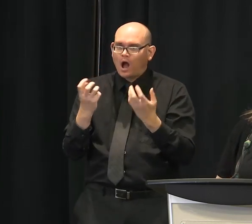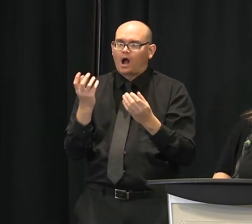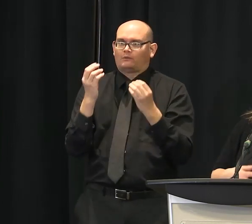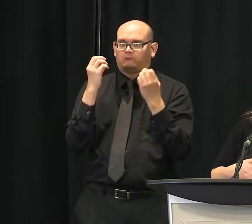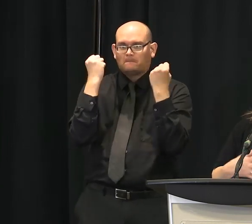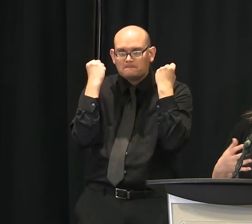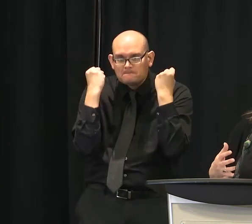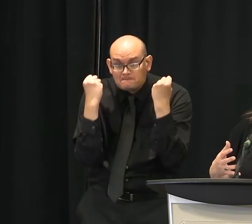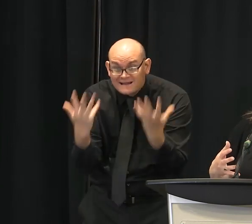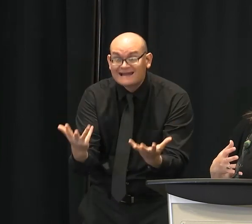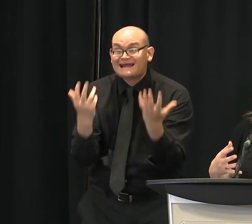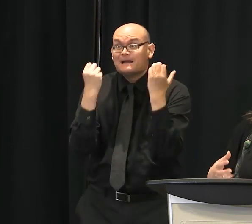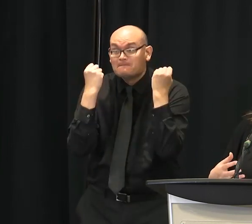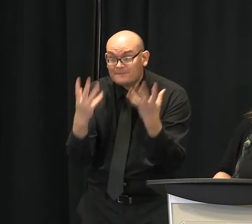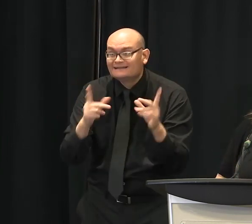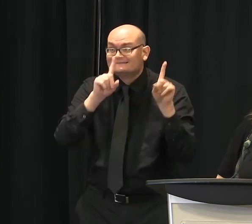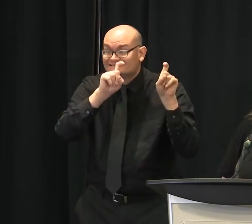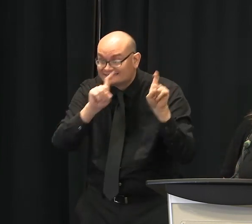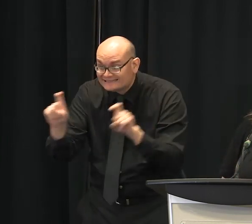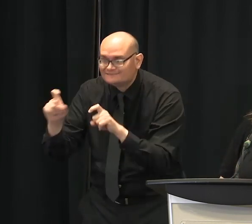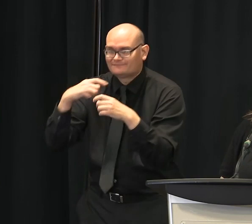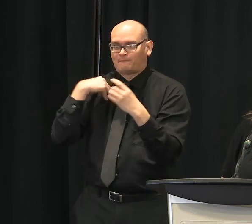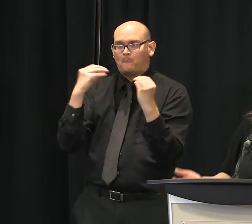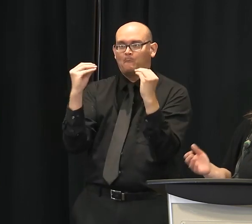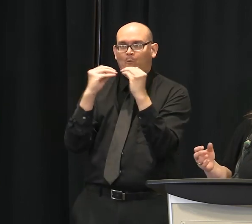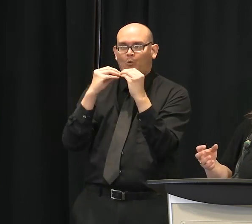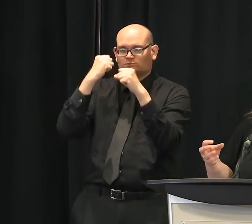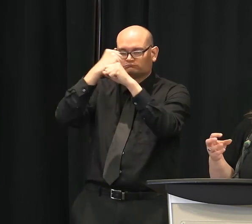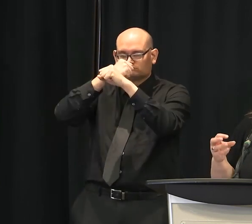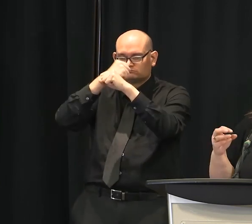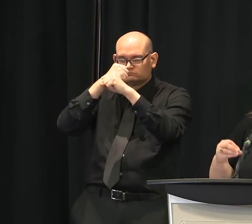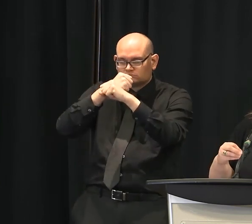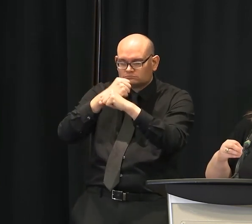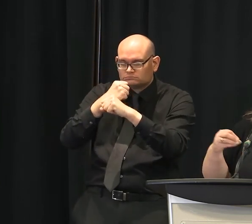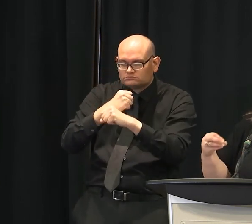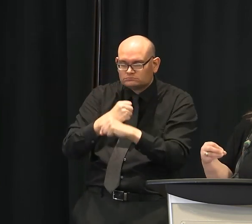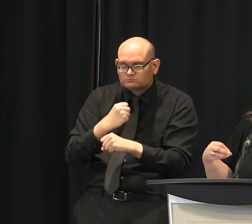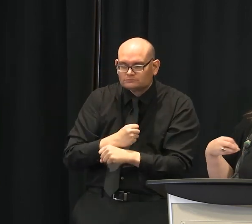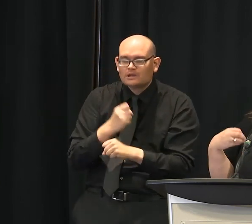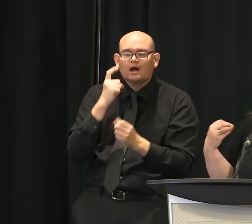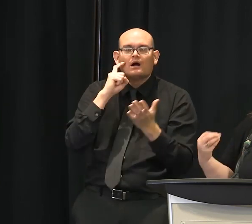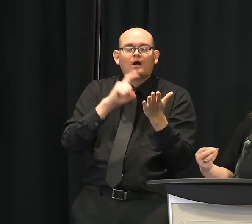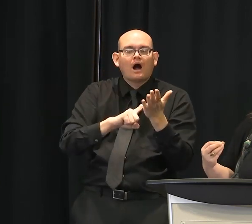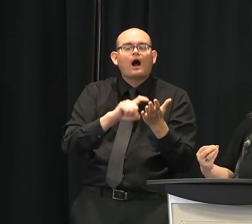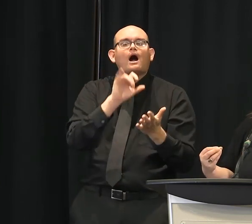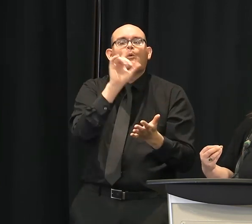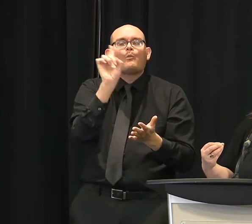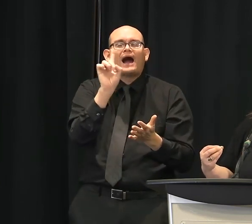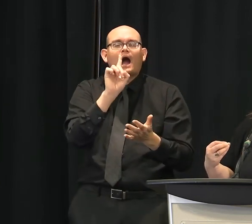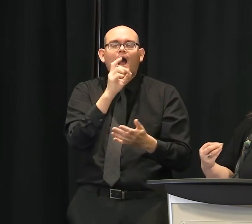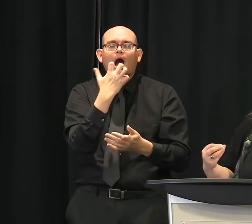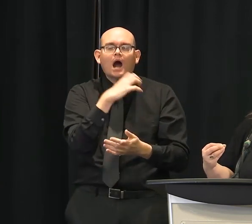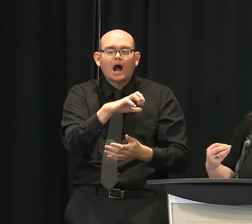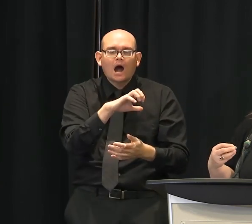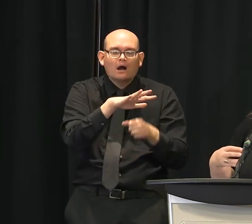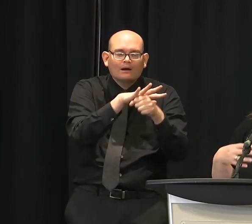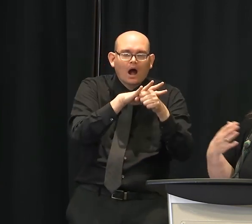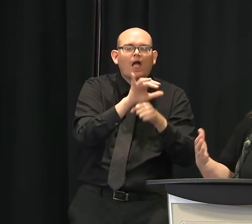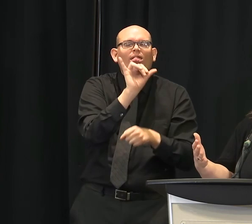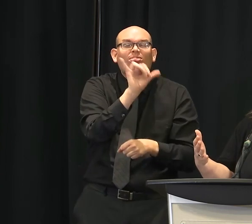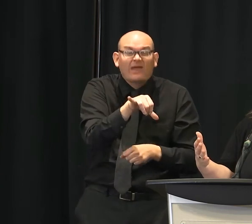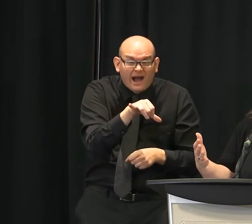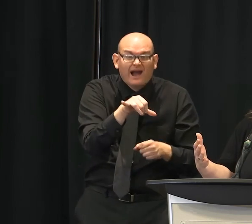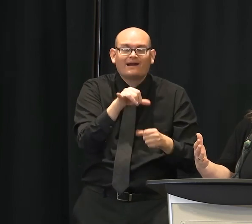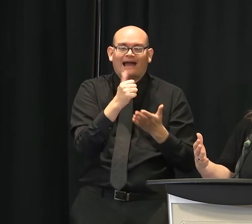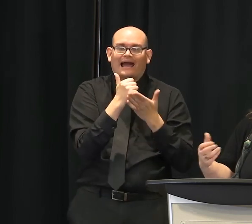so as we do that and we gain confidence that we're doing that and we ask those people and their close contacts to stay at home during the period of time they